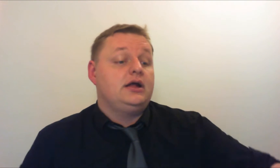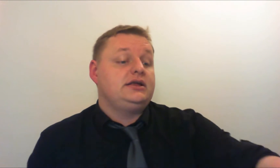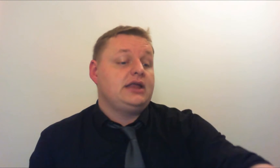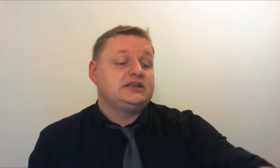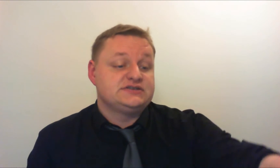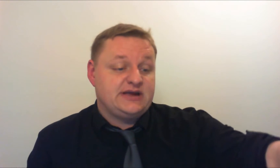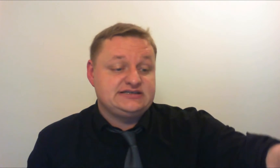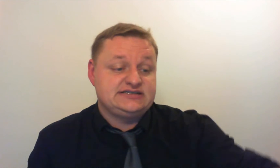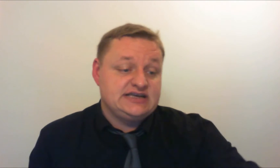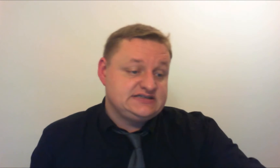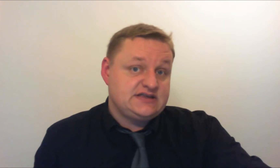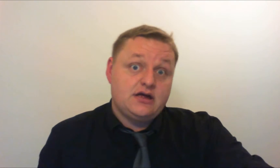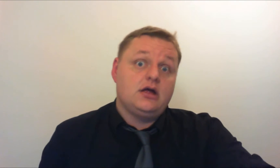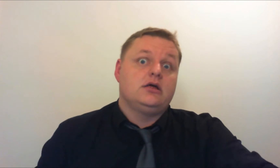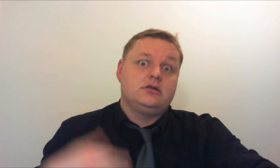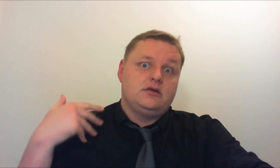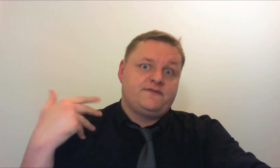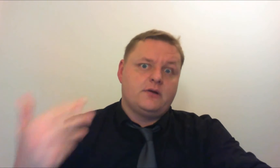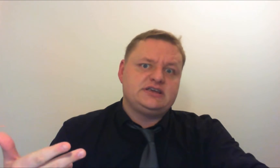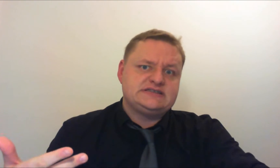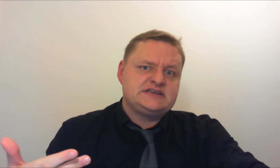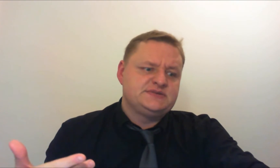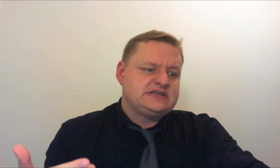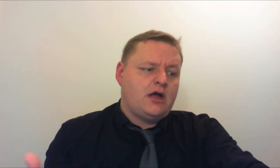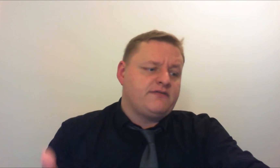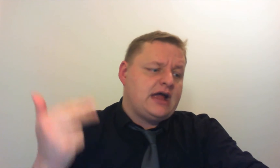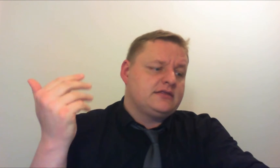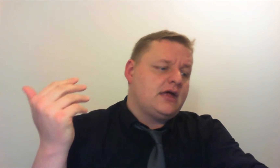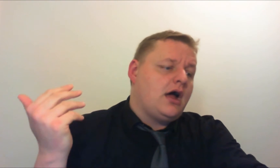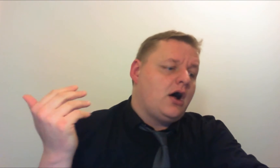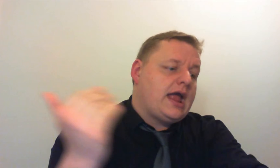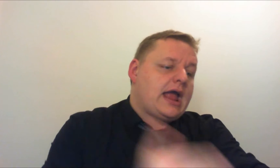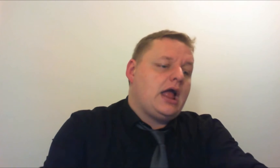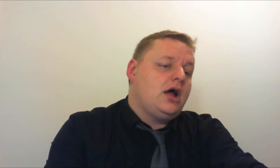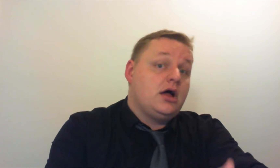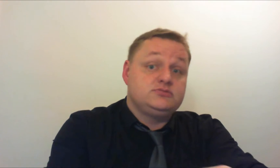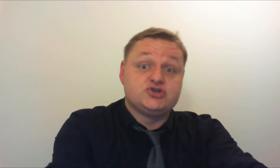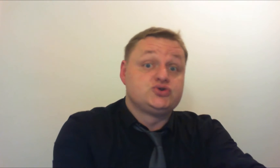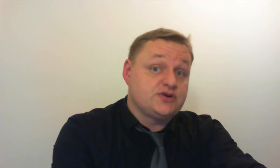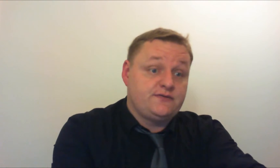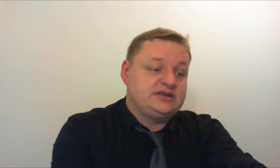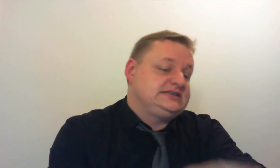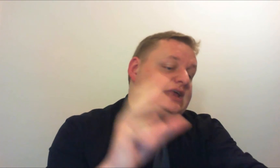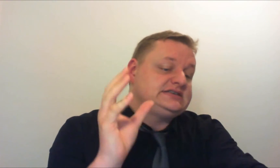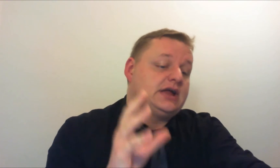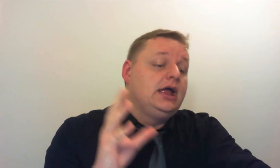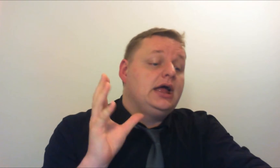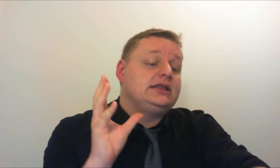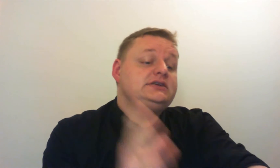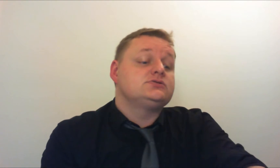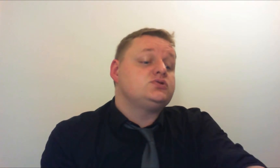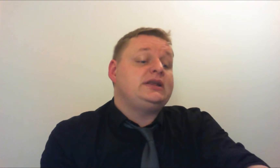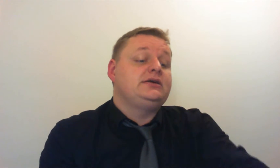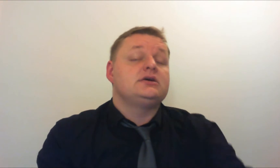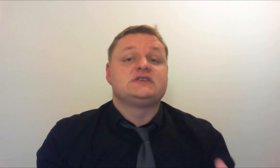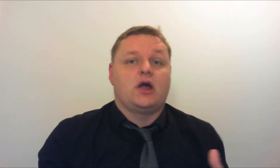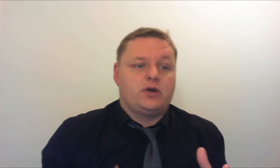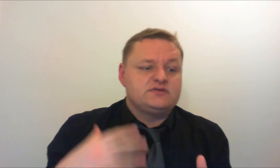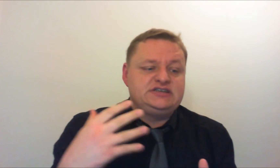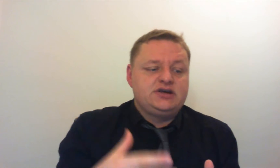are and in there just basically says that from the assessments that I've had that I do suffer dyslexia and these were 20 years ago